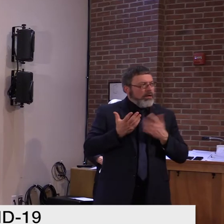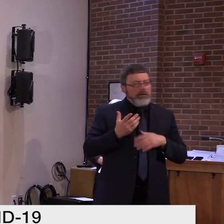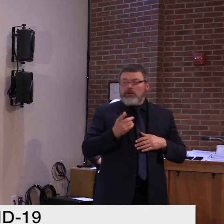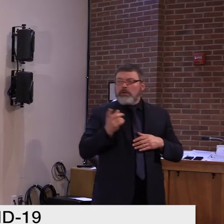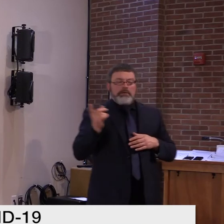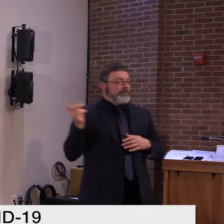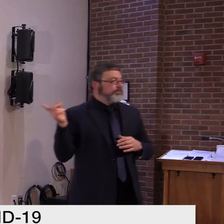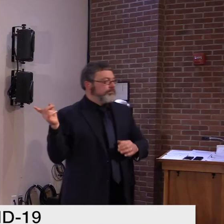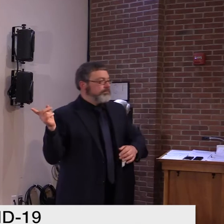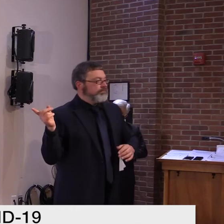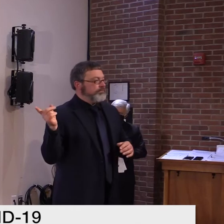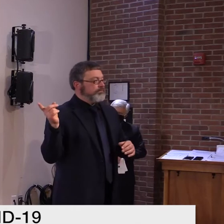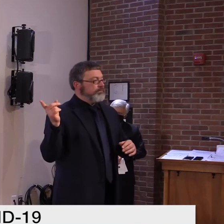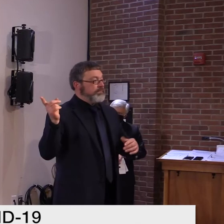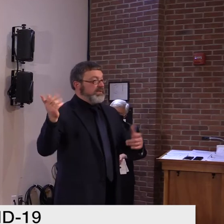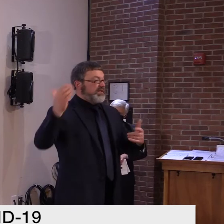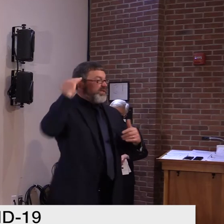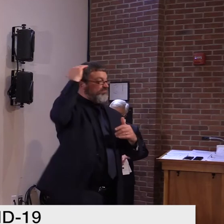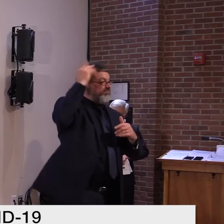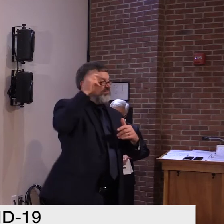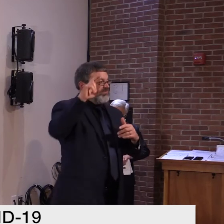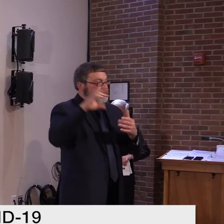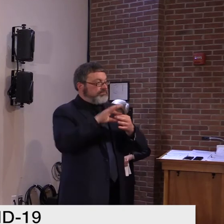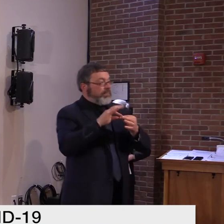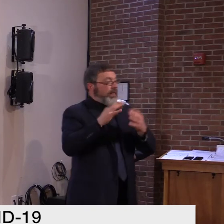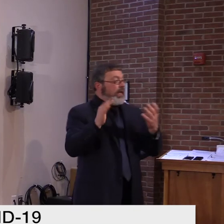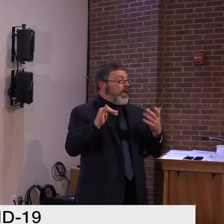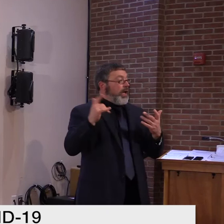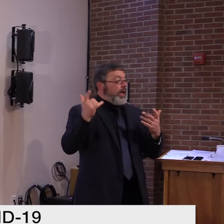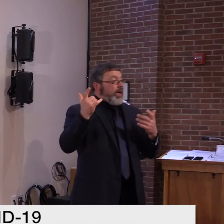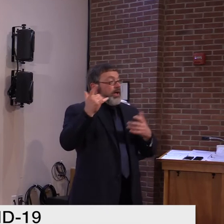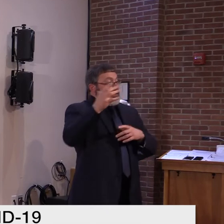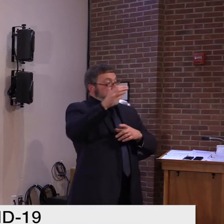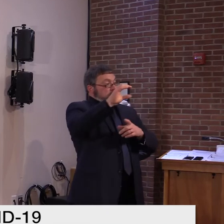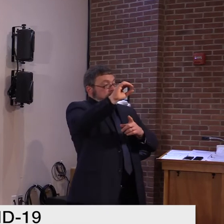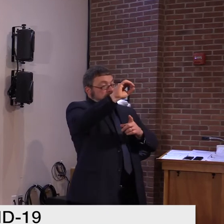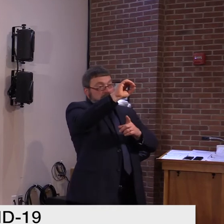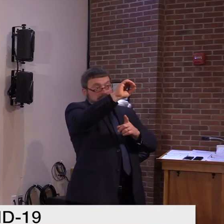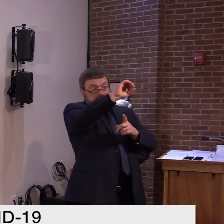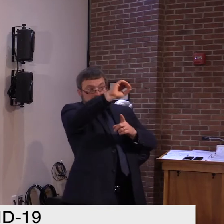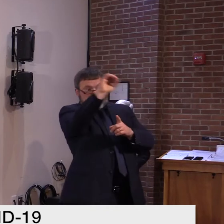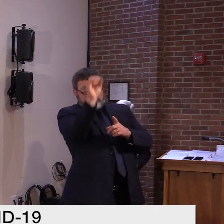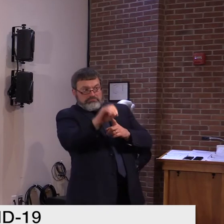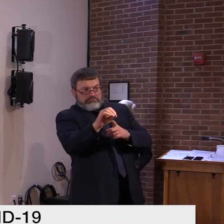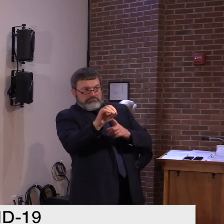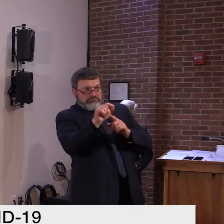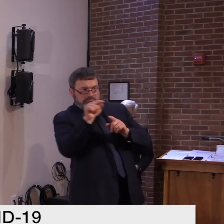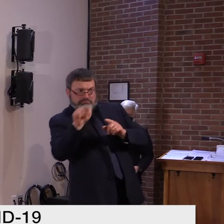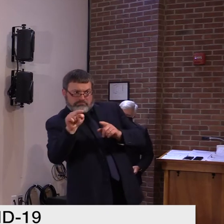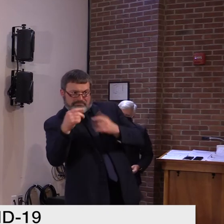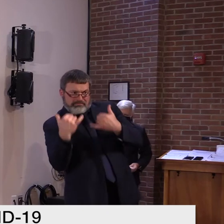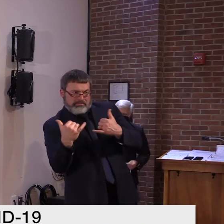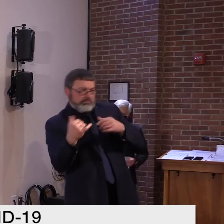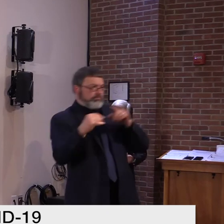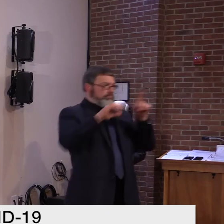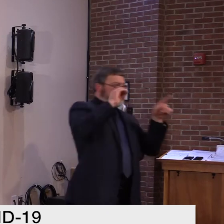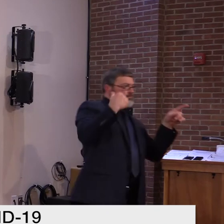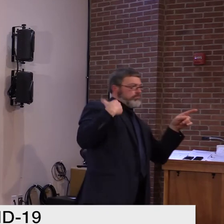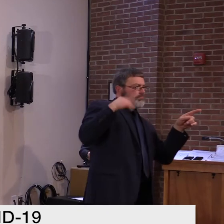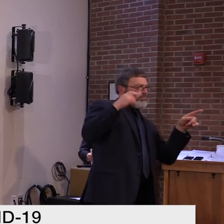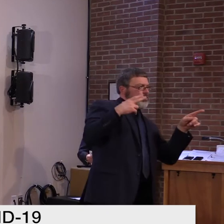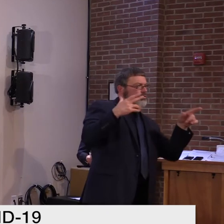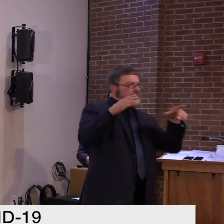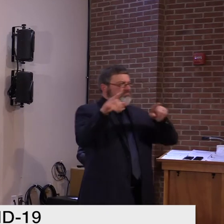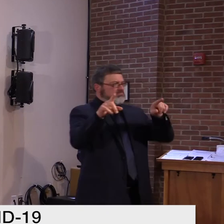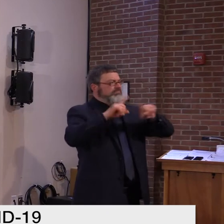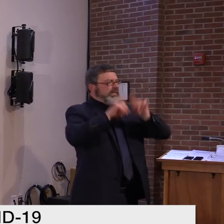And if we use the color analogy, about half of our counties are what we would consider red now. But class